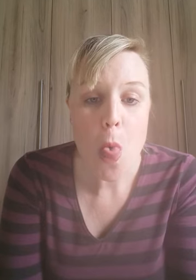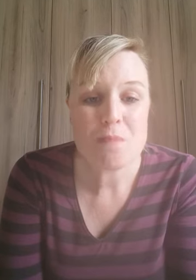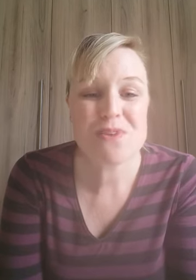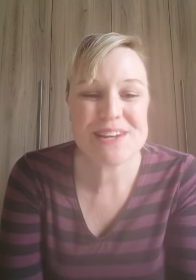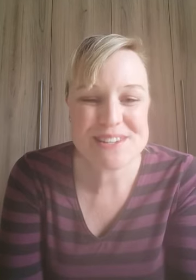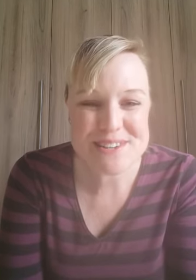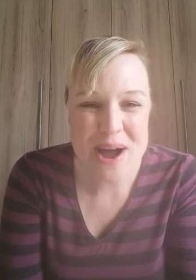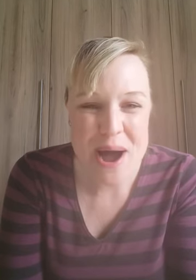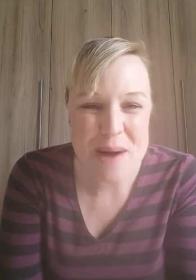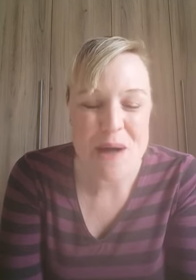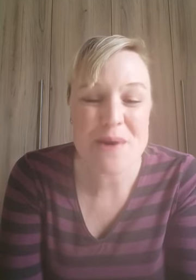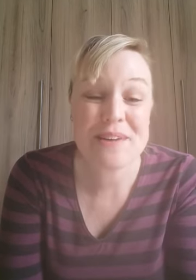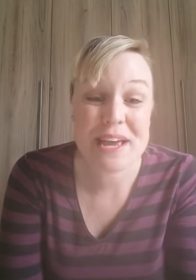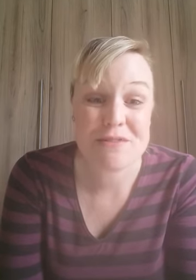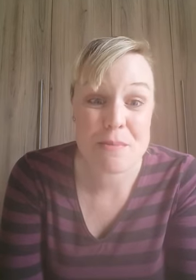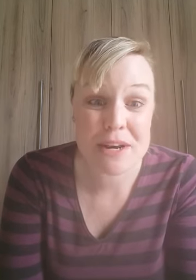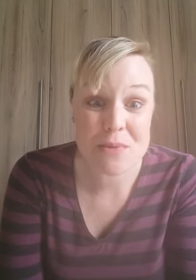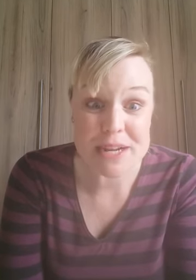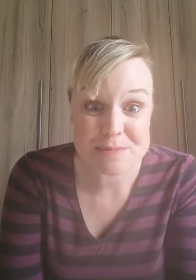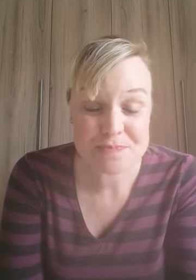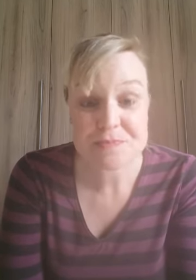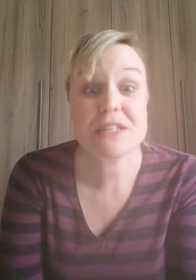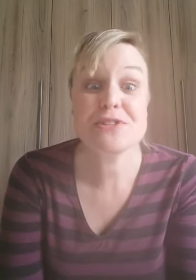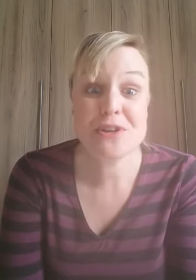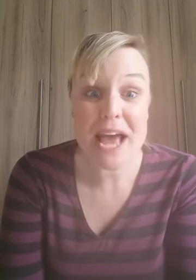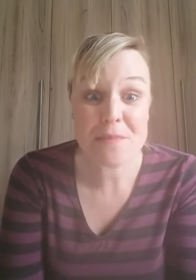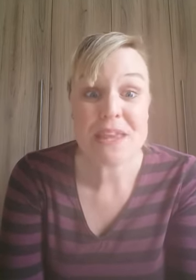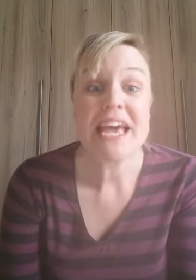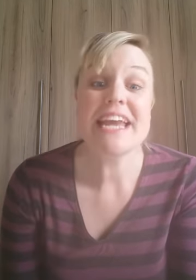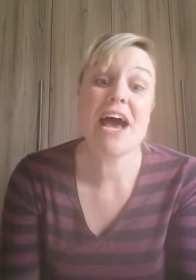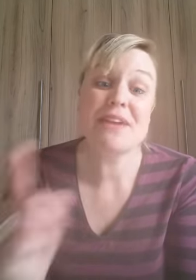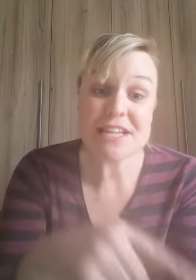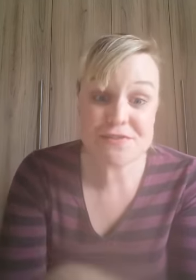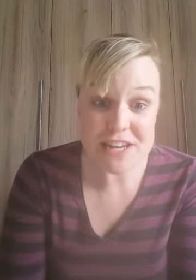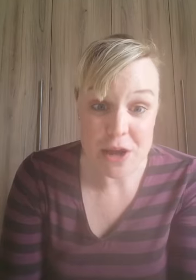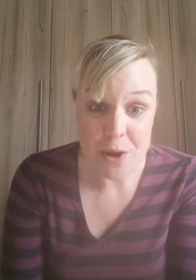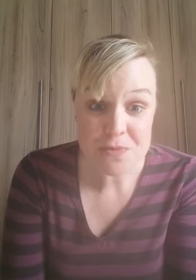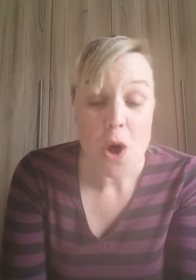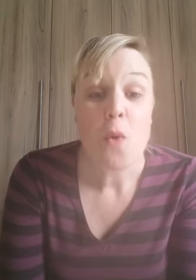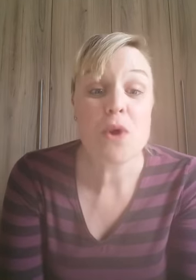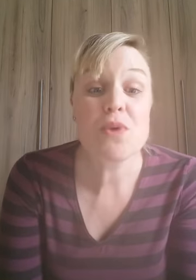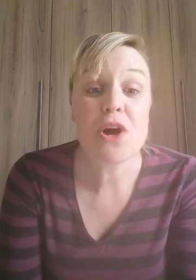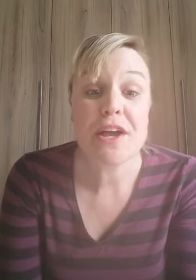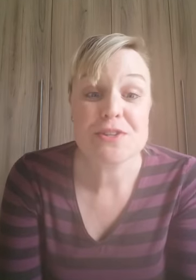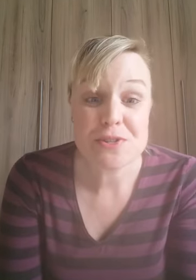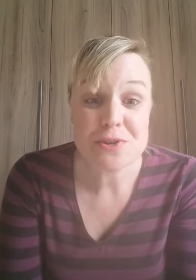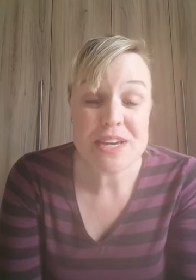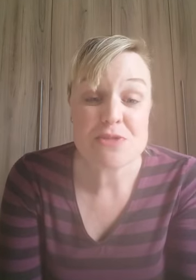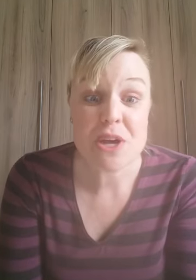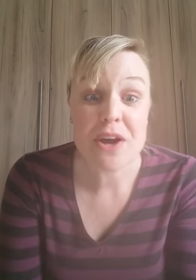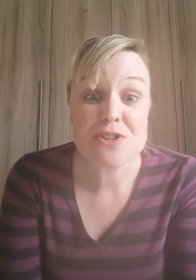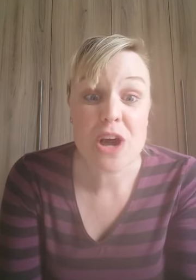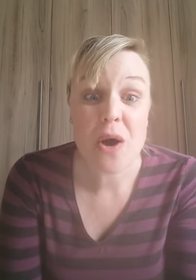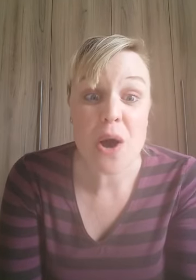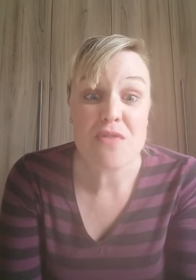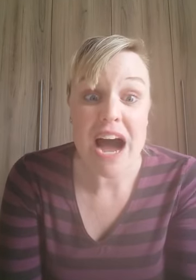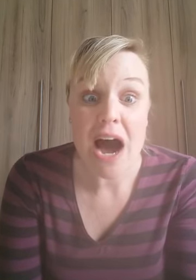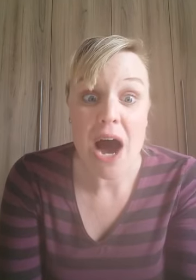good job okay everybody right so now in our next video what we are going to do is we're going to go over our